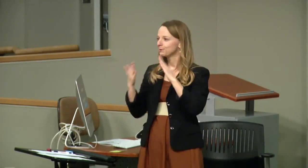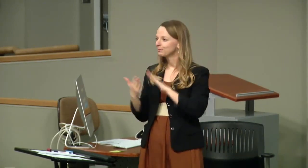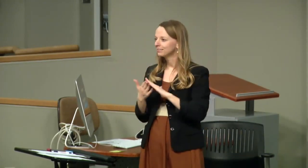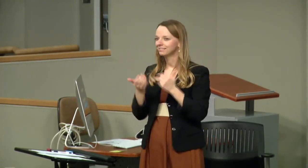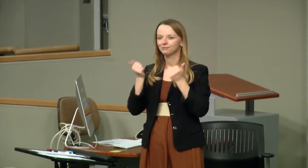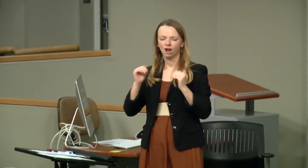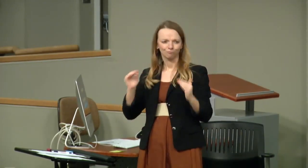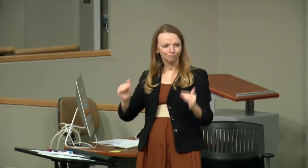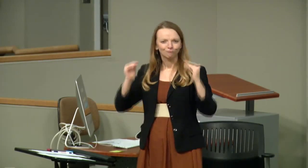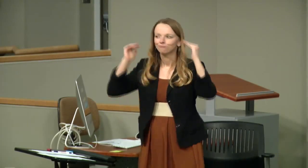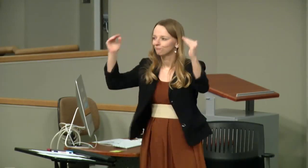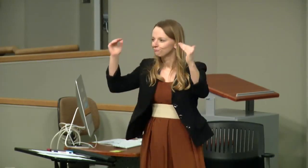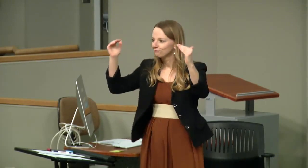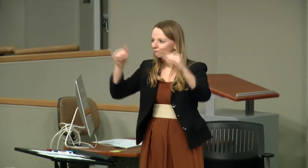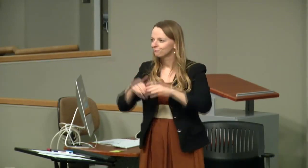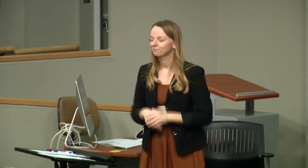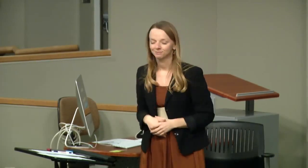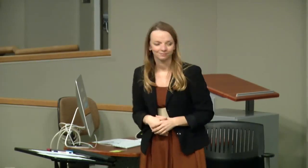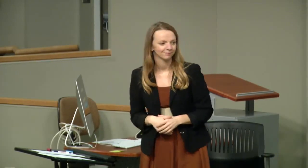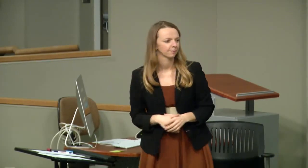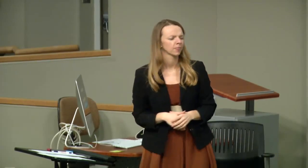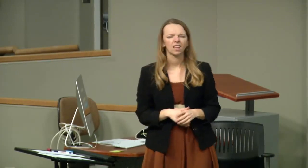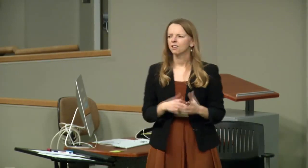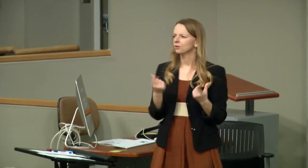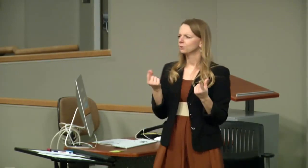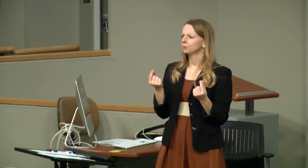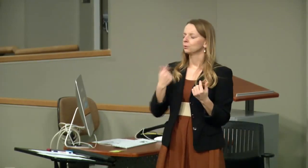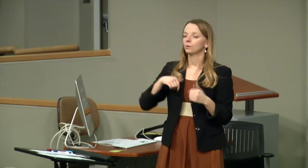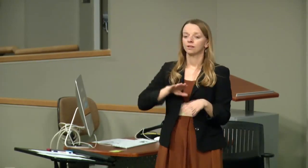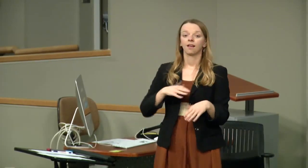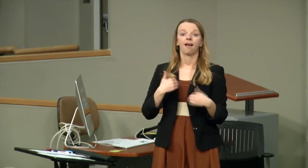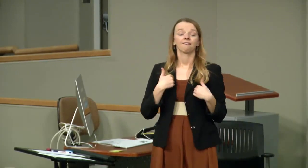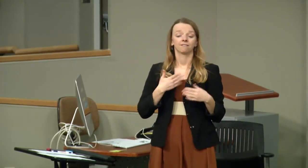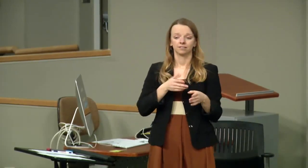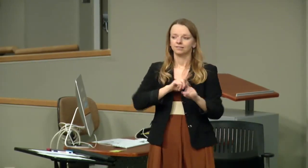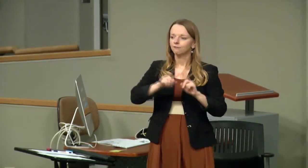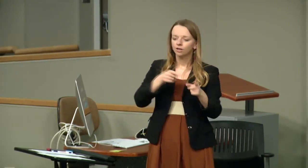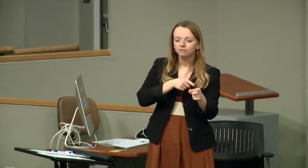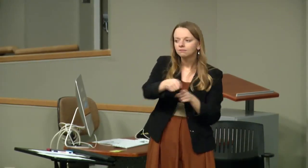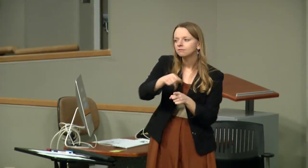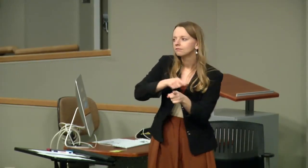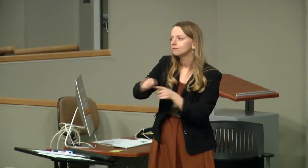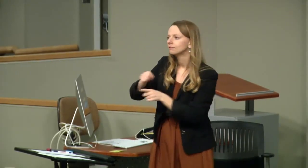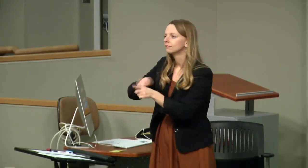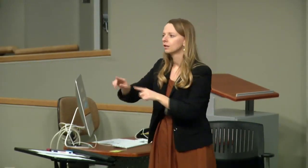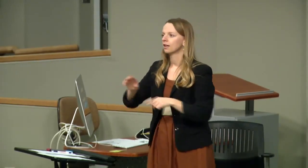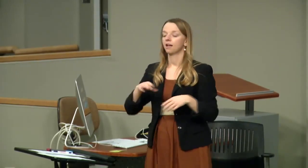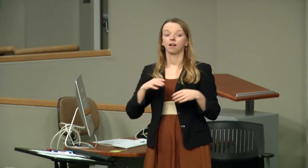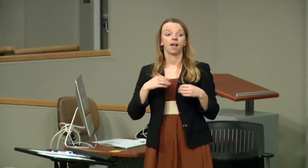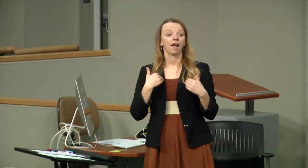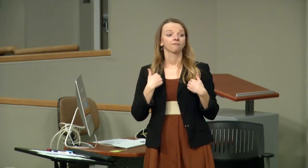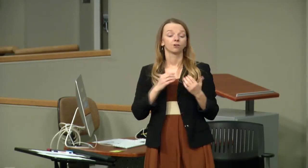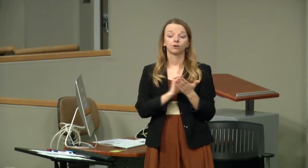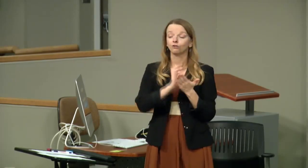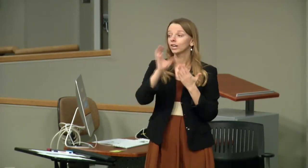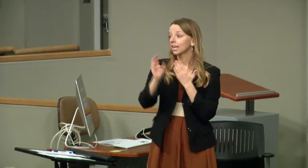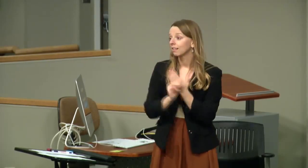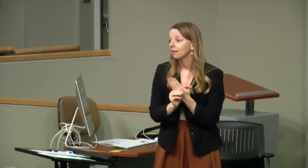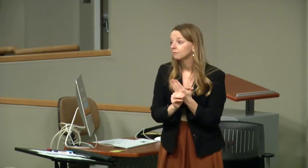and the wider community in trying to elevate information and knowledge. There are many specialty areas that we work